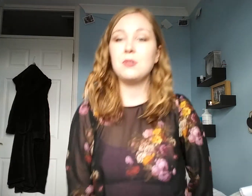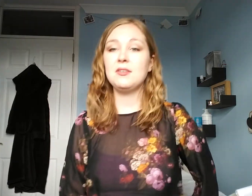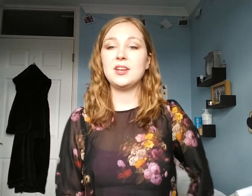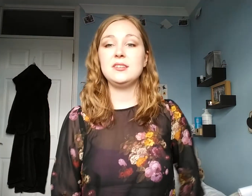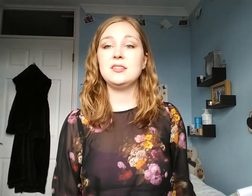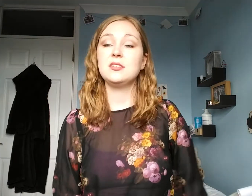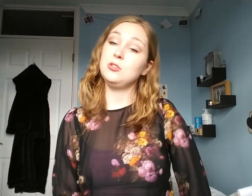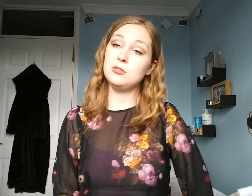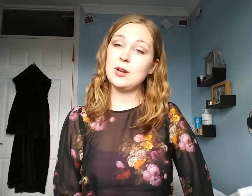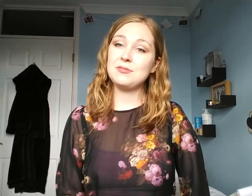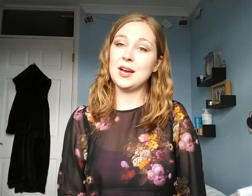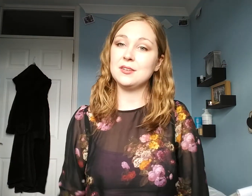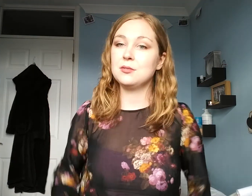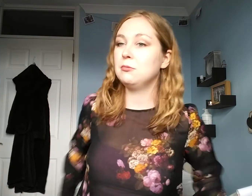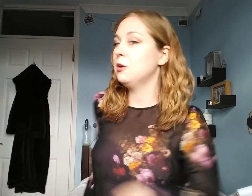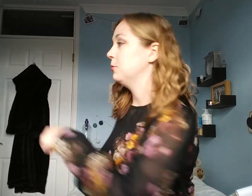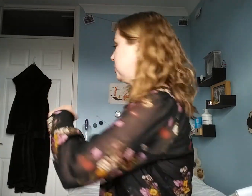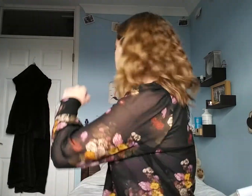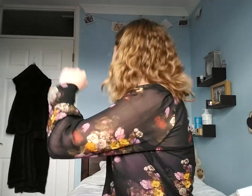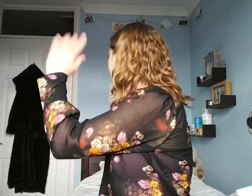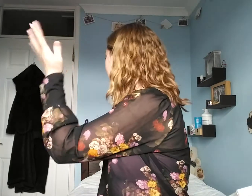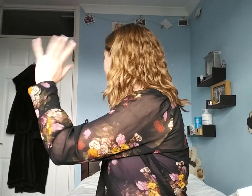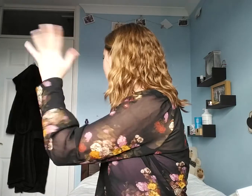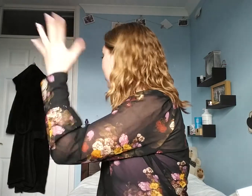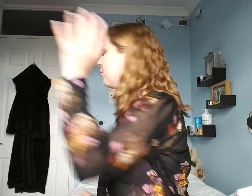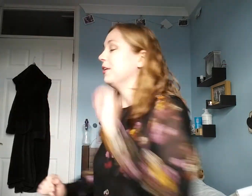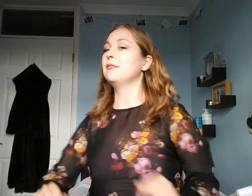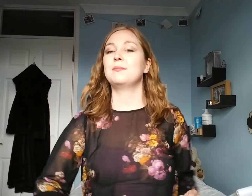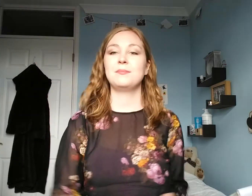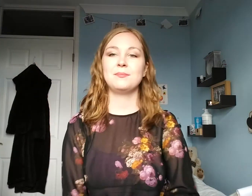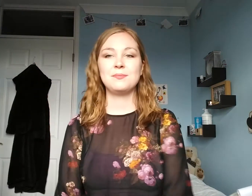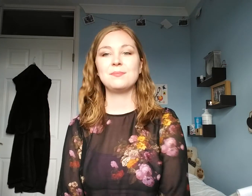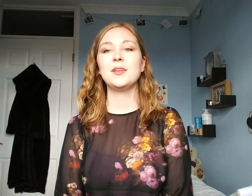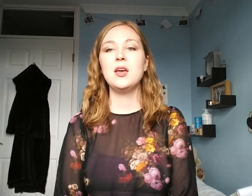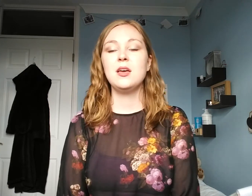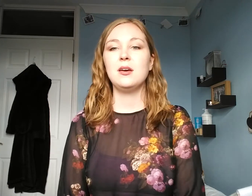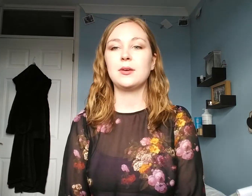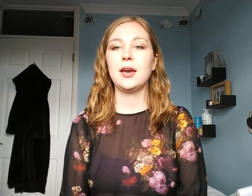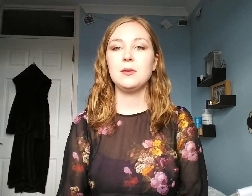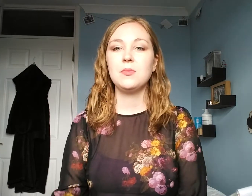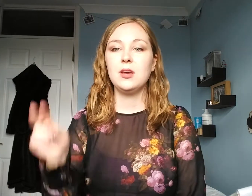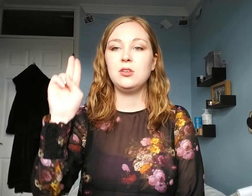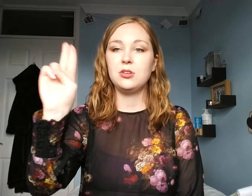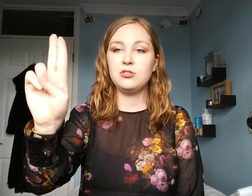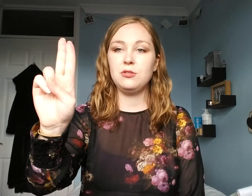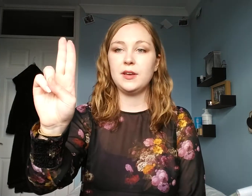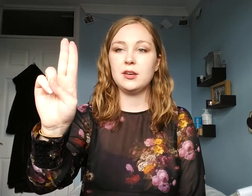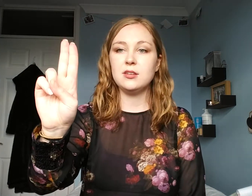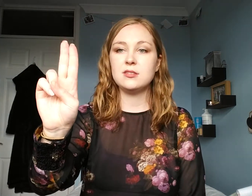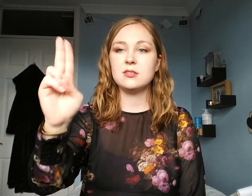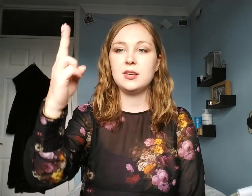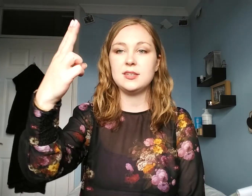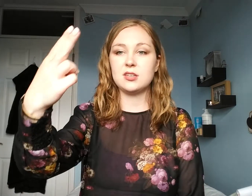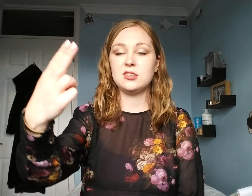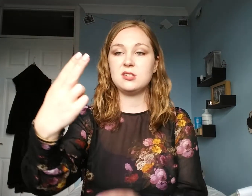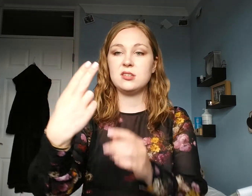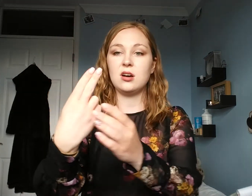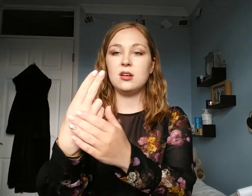you're left-handed, use your left hand, which would be that one. Okay? Two fingers, it's going to start